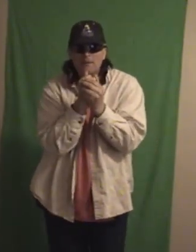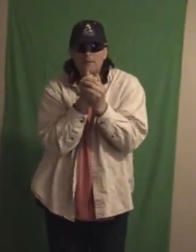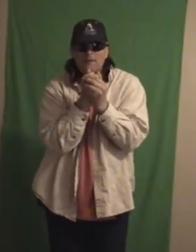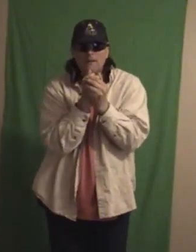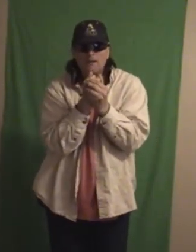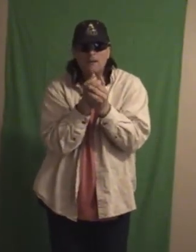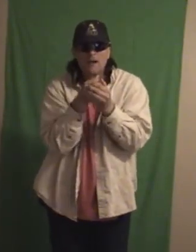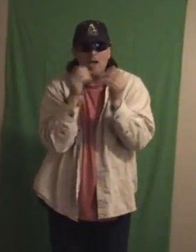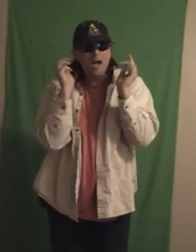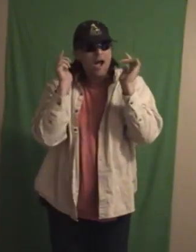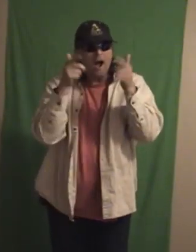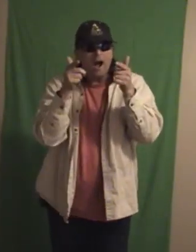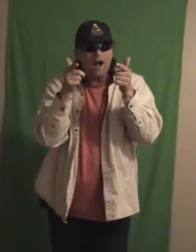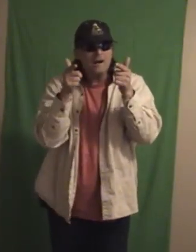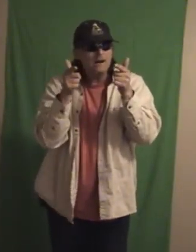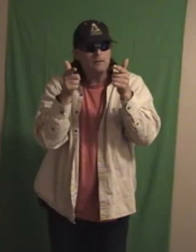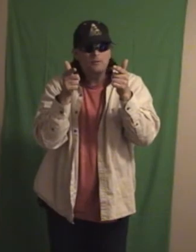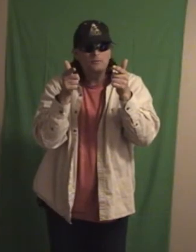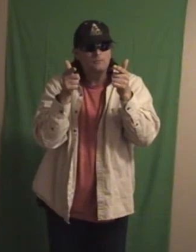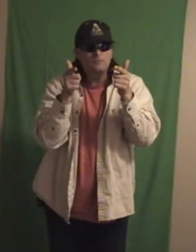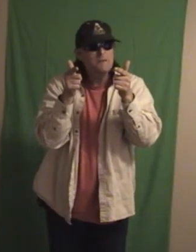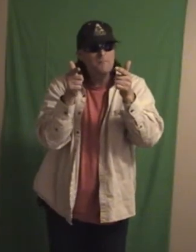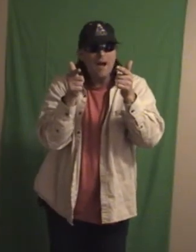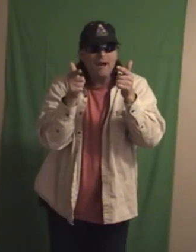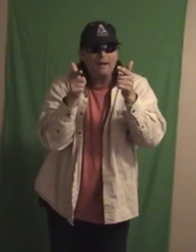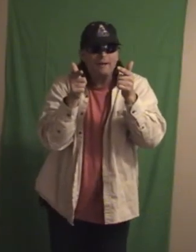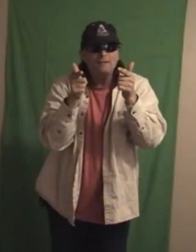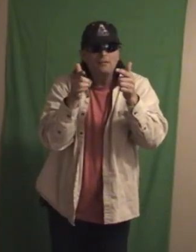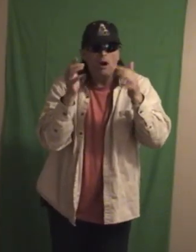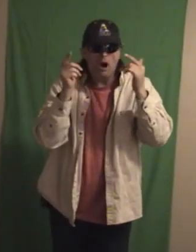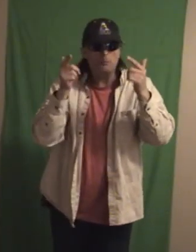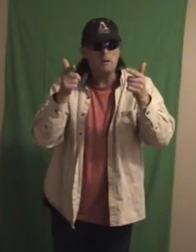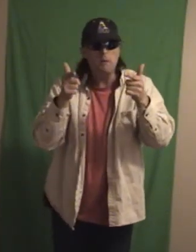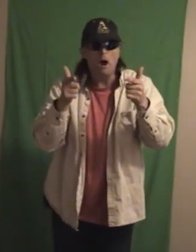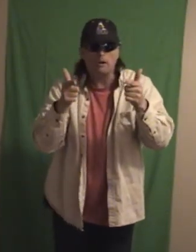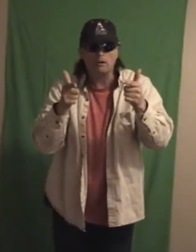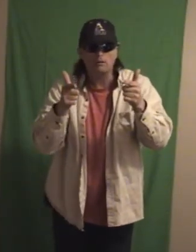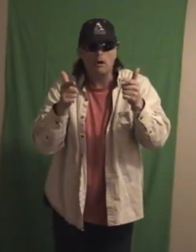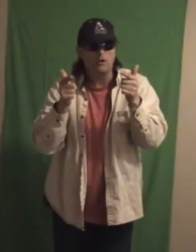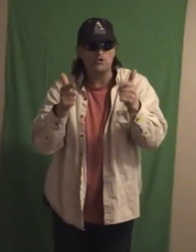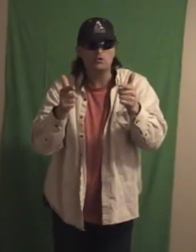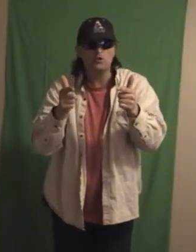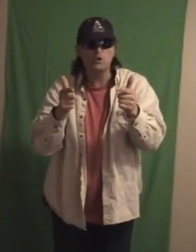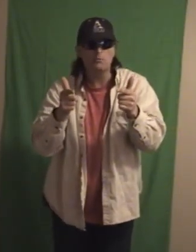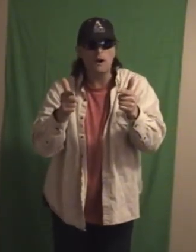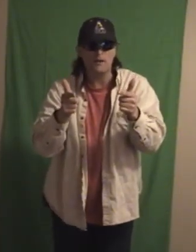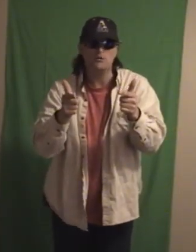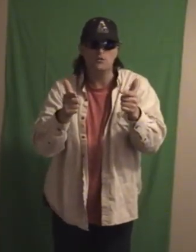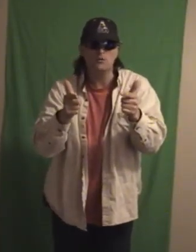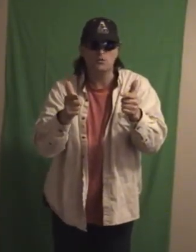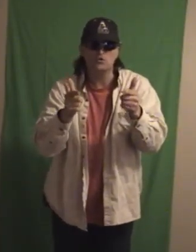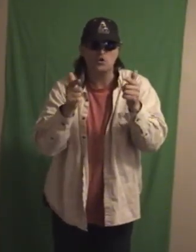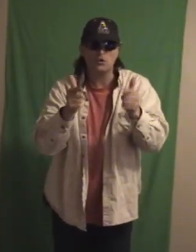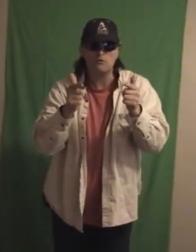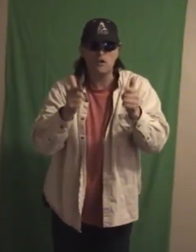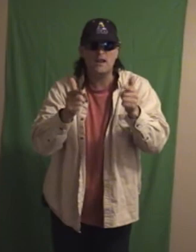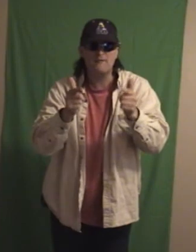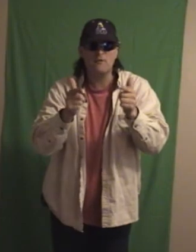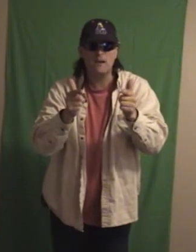I'll be back I'll be back on YouTube mine so get ready for